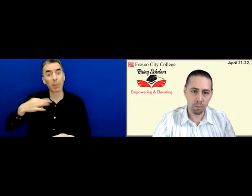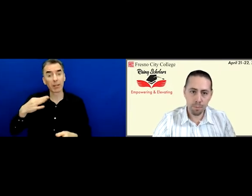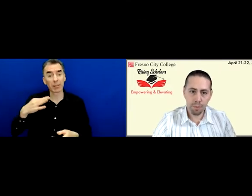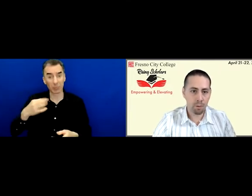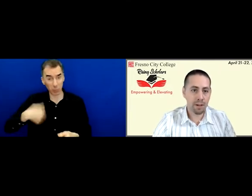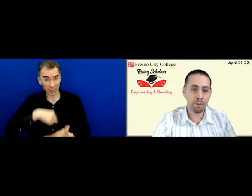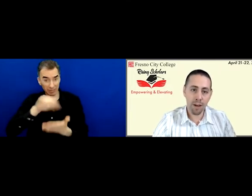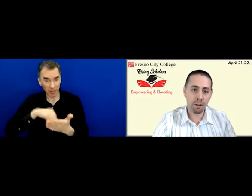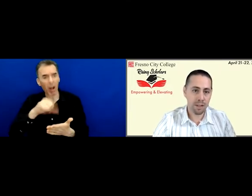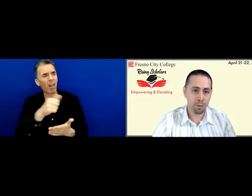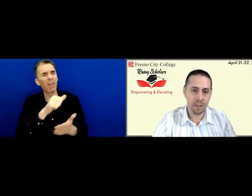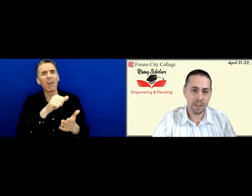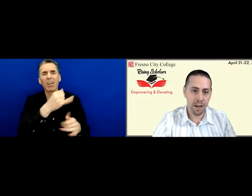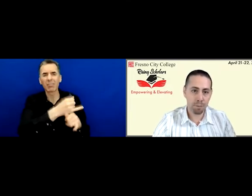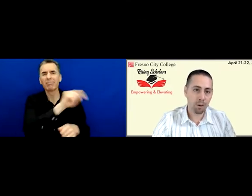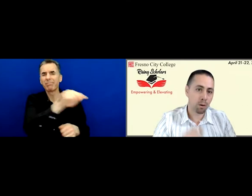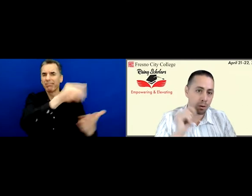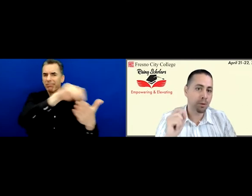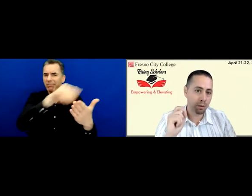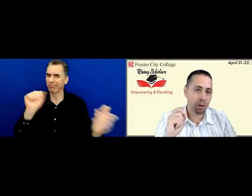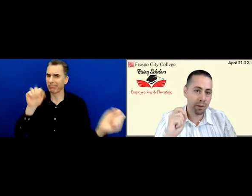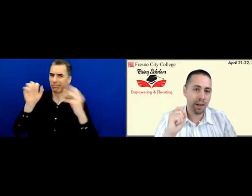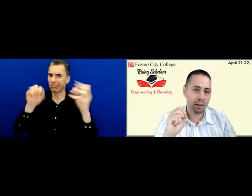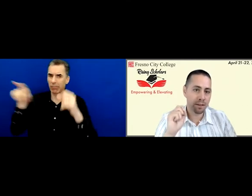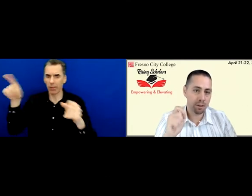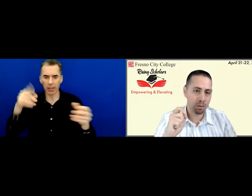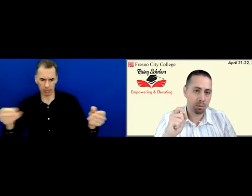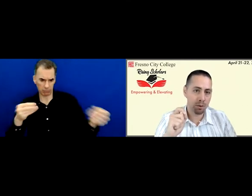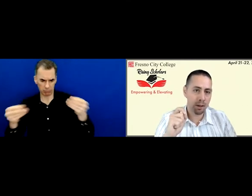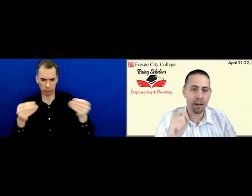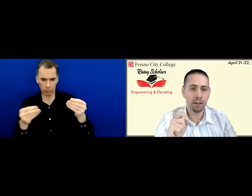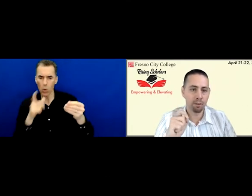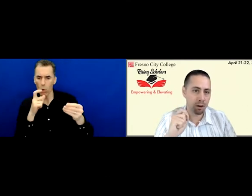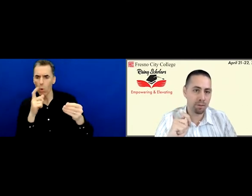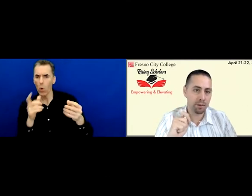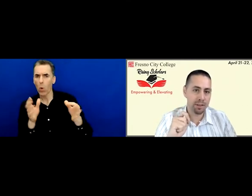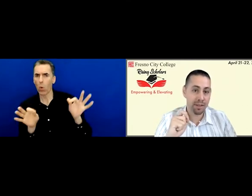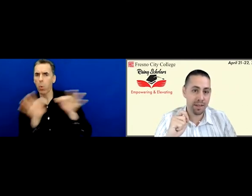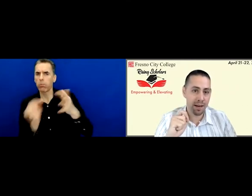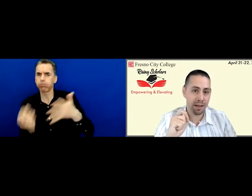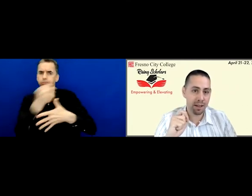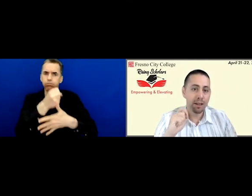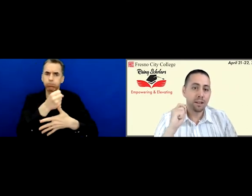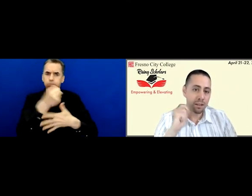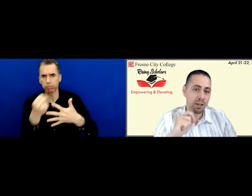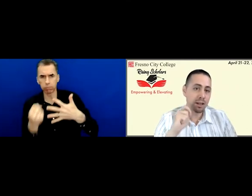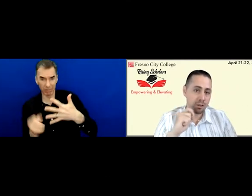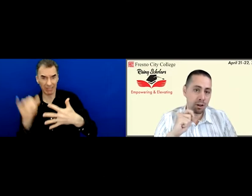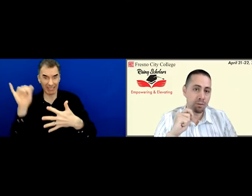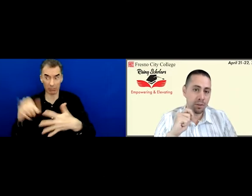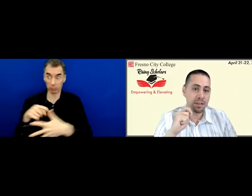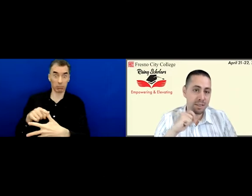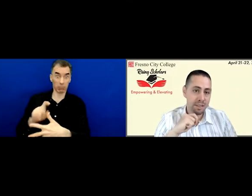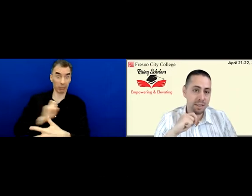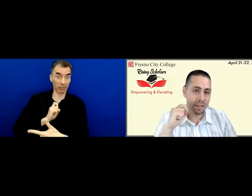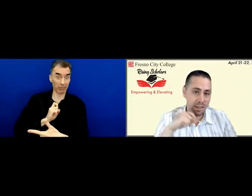level, there are many factors that went into that. Ultimately, what we can assume with a high level of confidence is that the Chancellor's